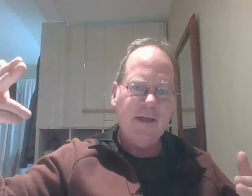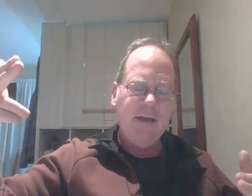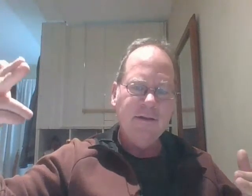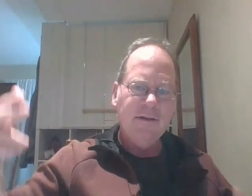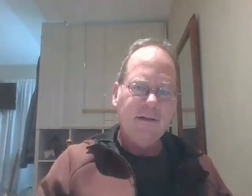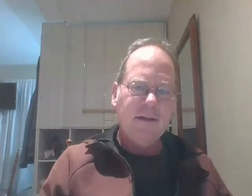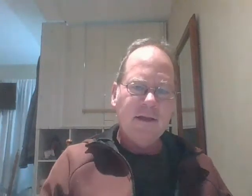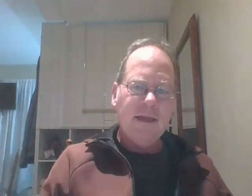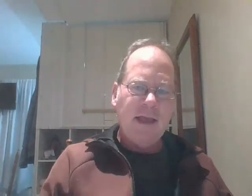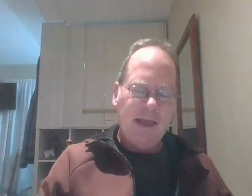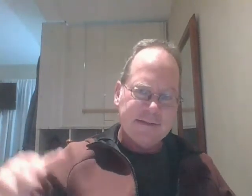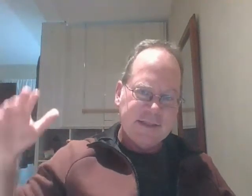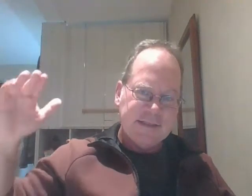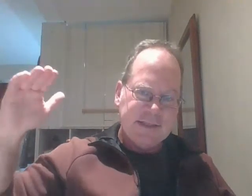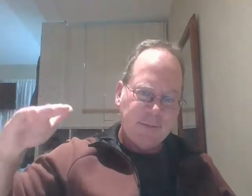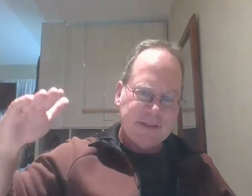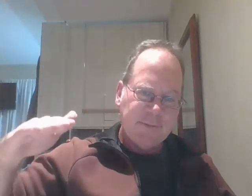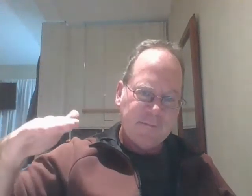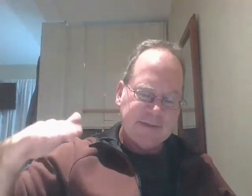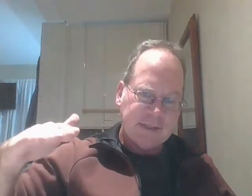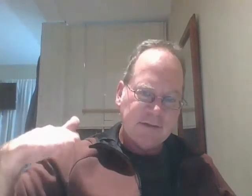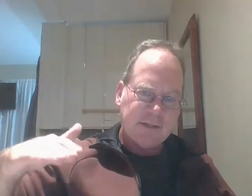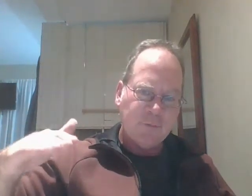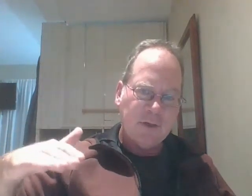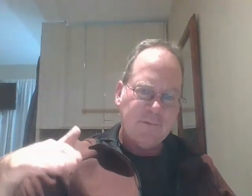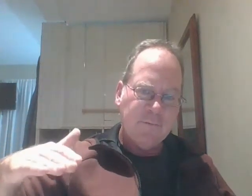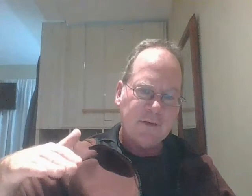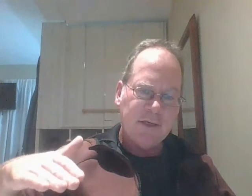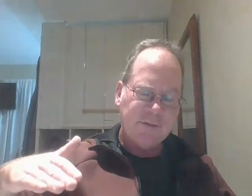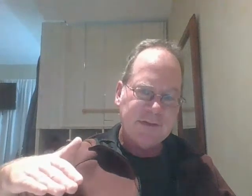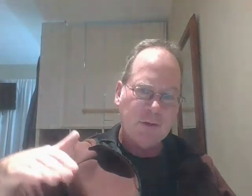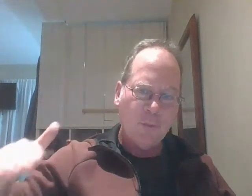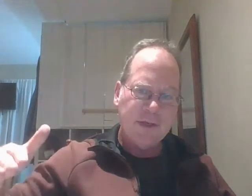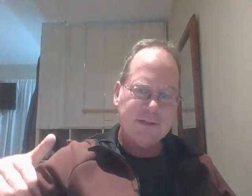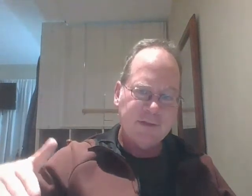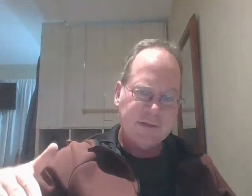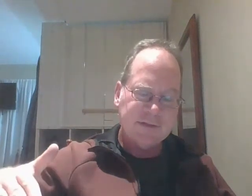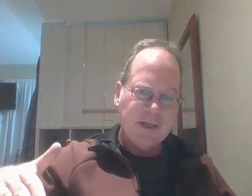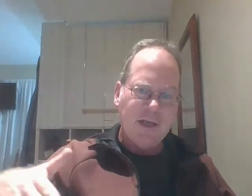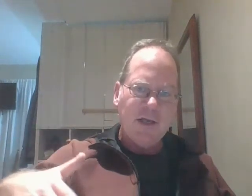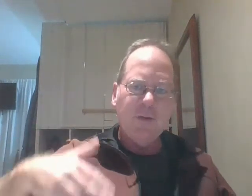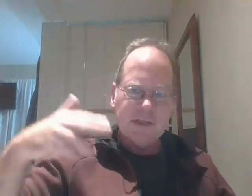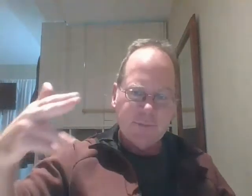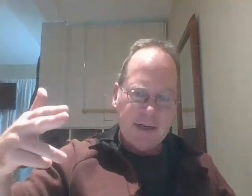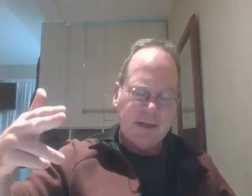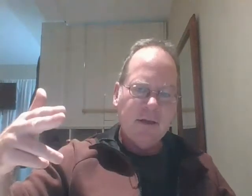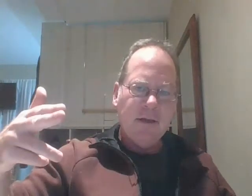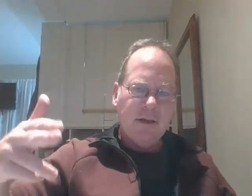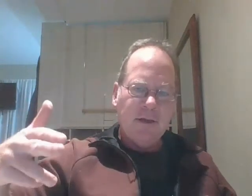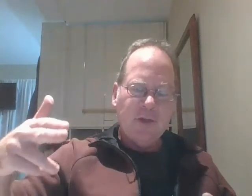and as it gets cheaper and cheaper from a technological point of view for countries and corporations to do this you would expect you would